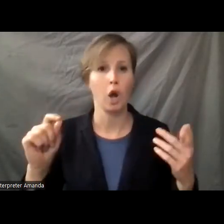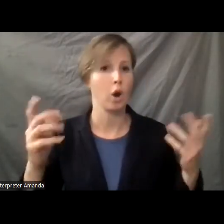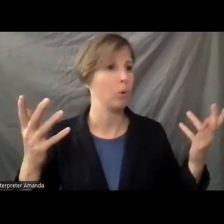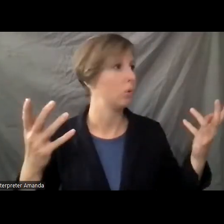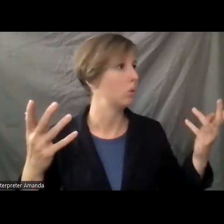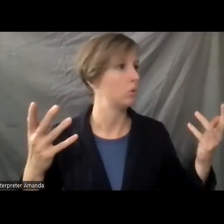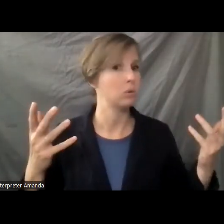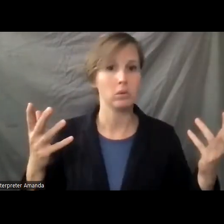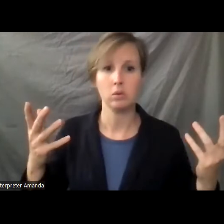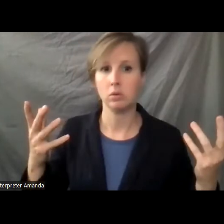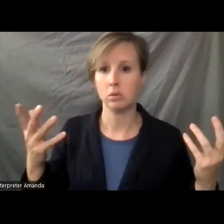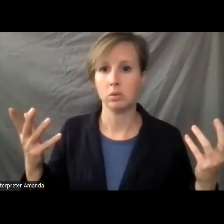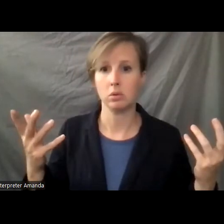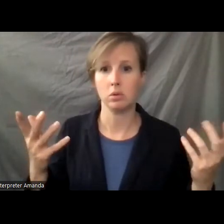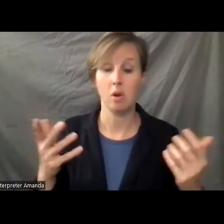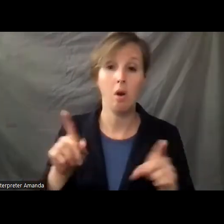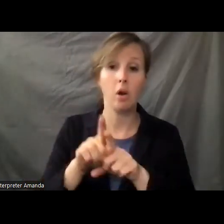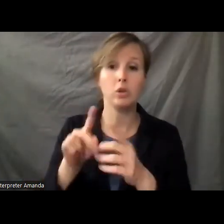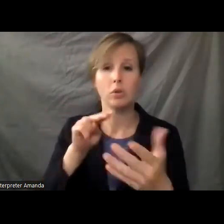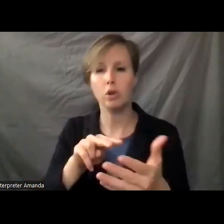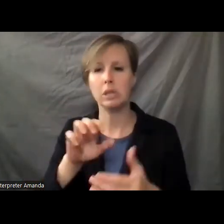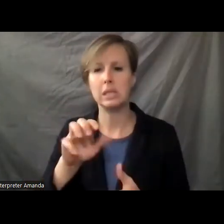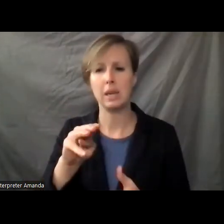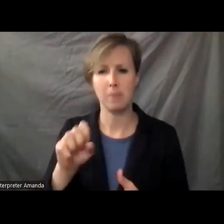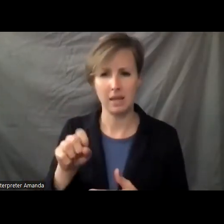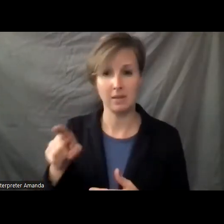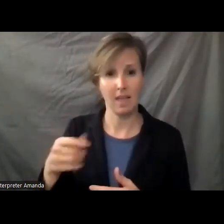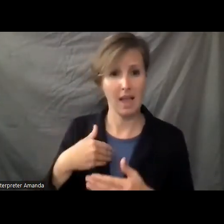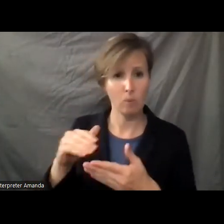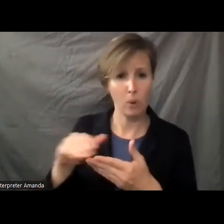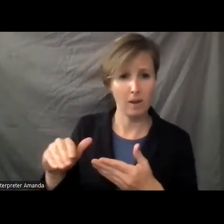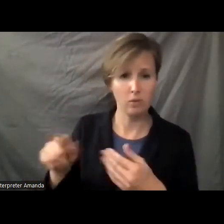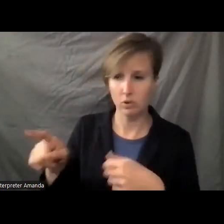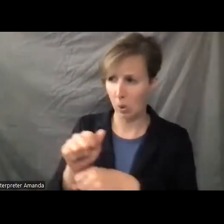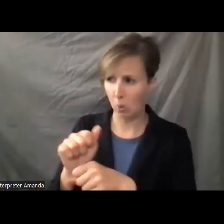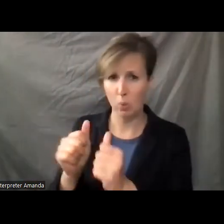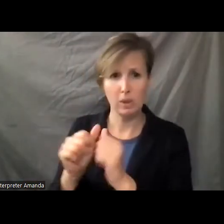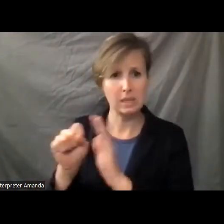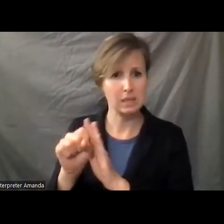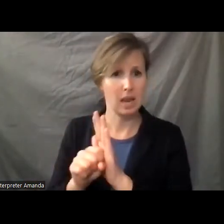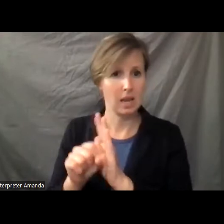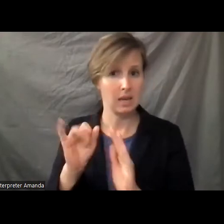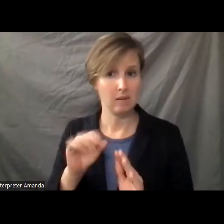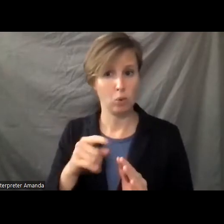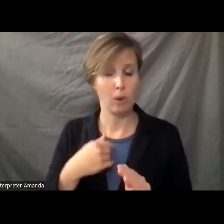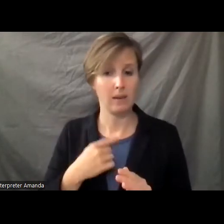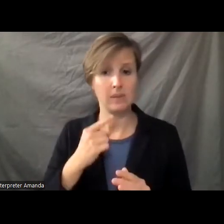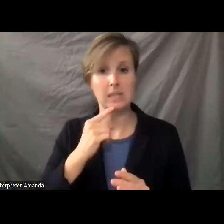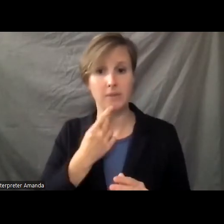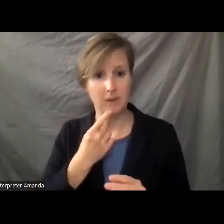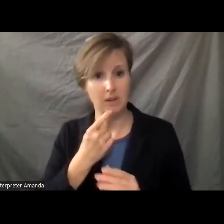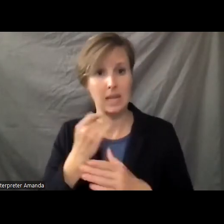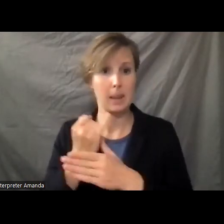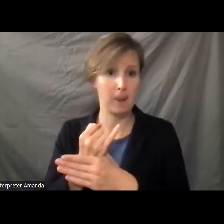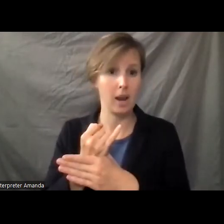impacted? I would also look at CMS. They do have waivers. They work with the state. And if you have severely impaired